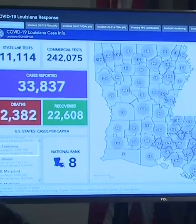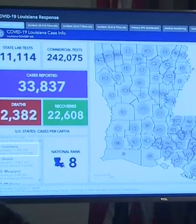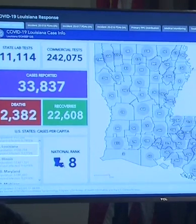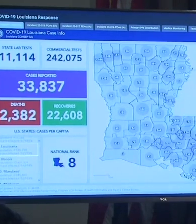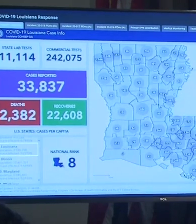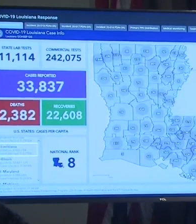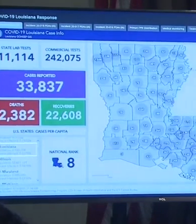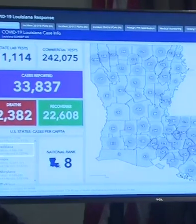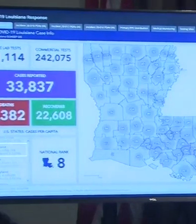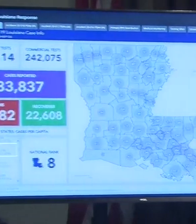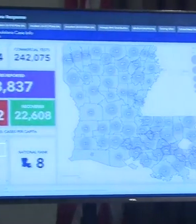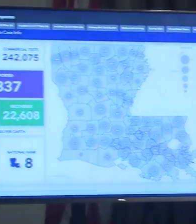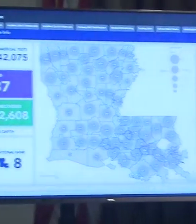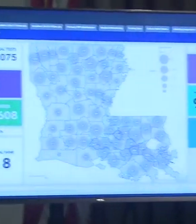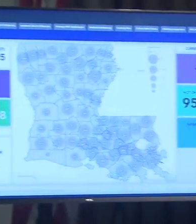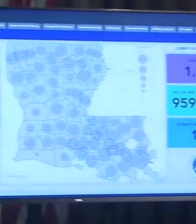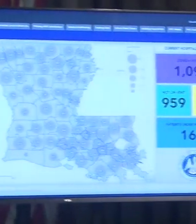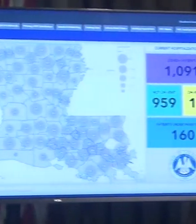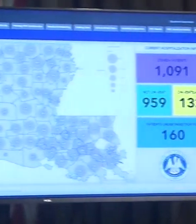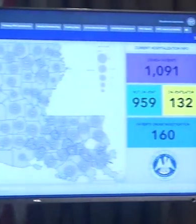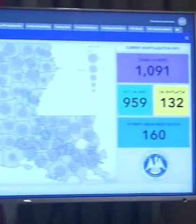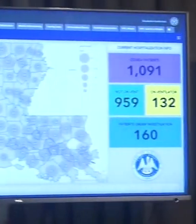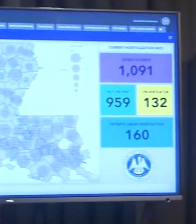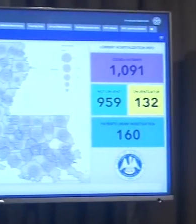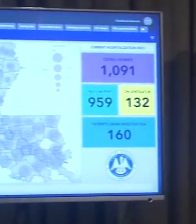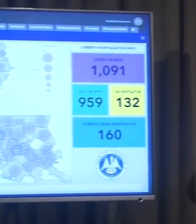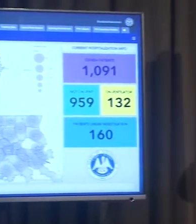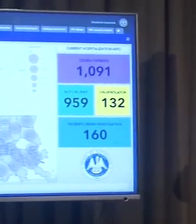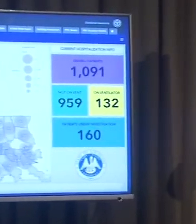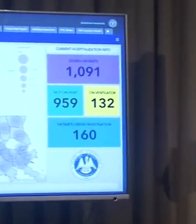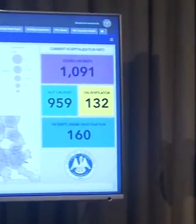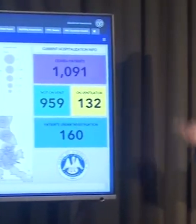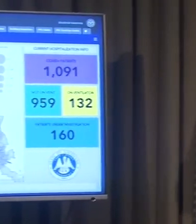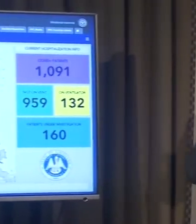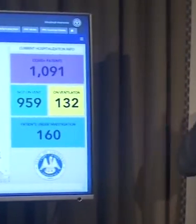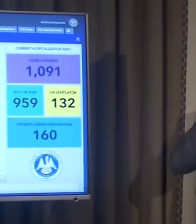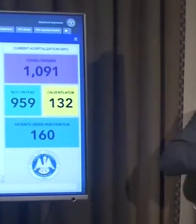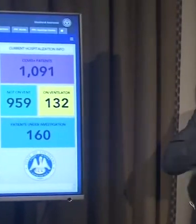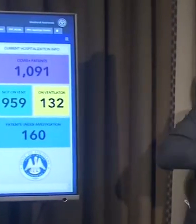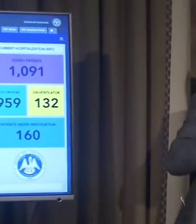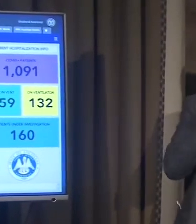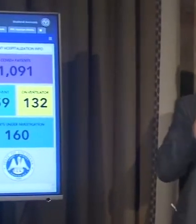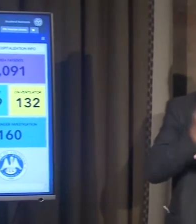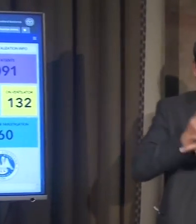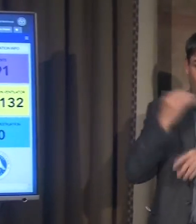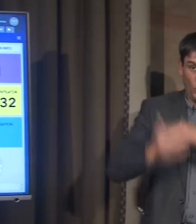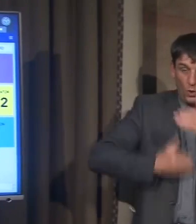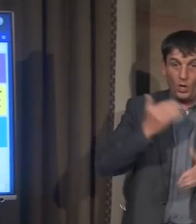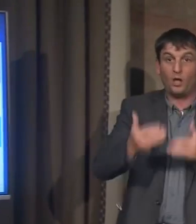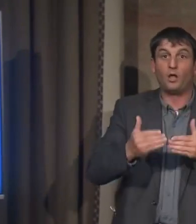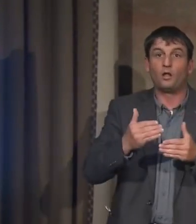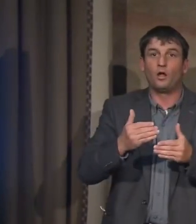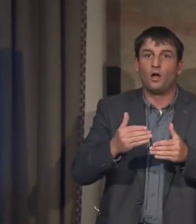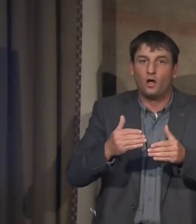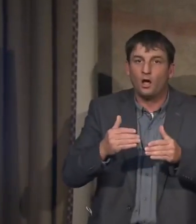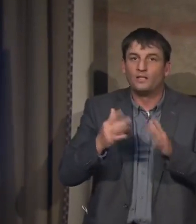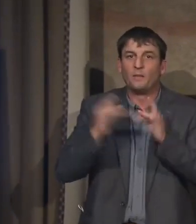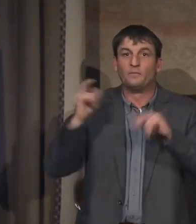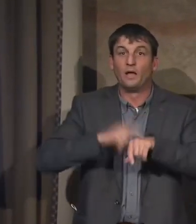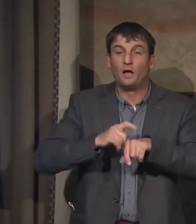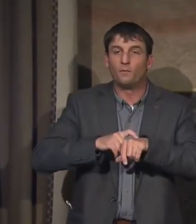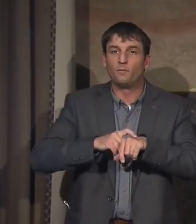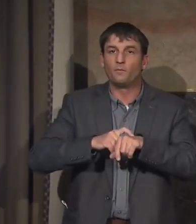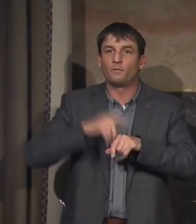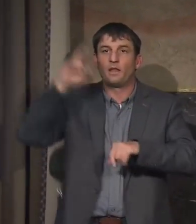and testing capacity and to run the tests that they they have to run and so forth. The lab also underwent its national